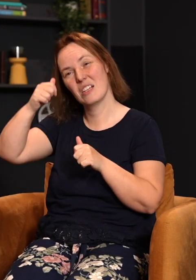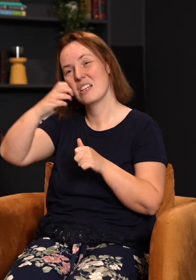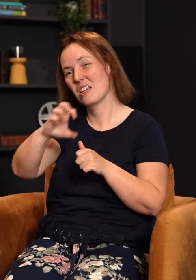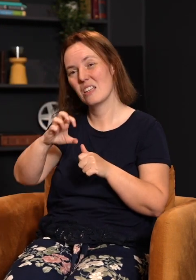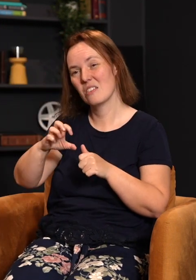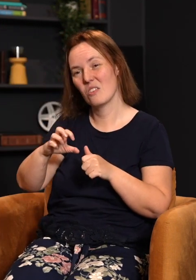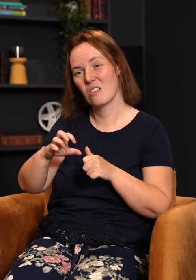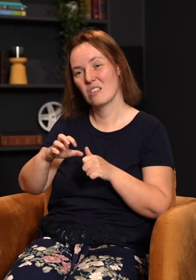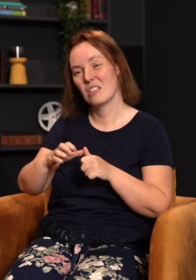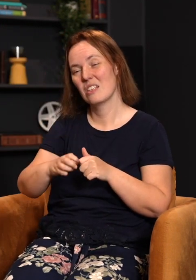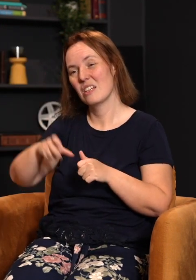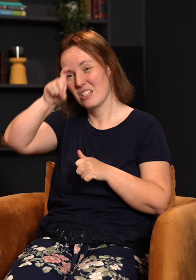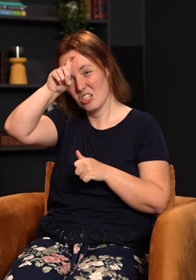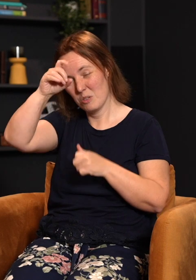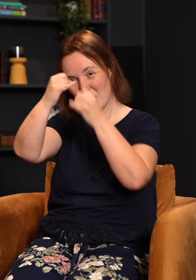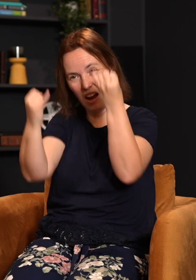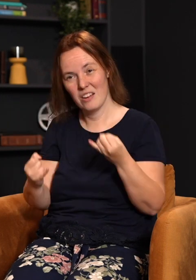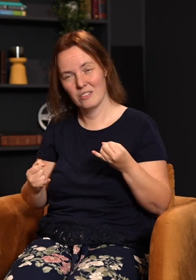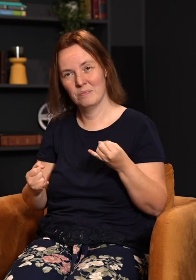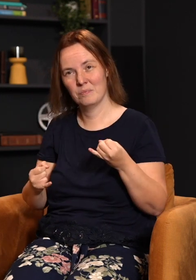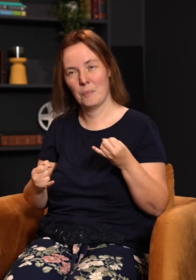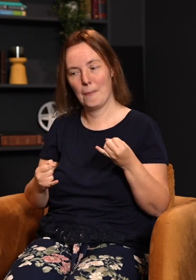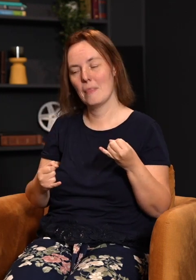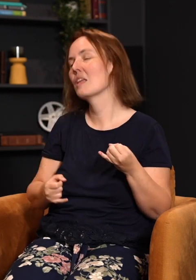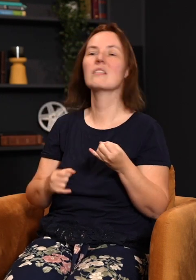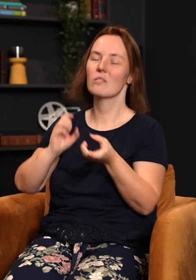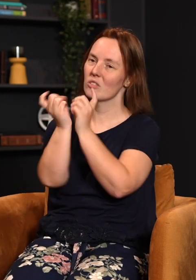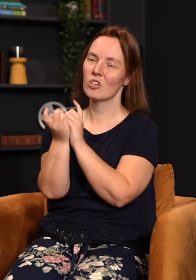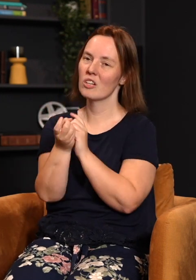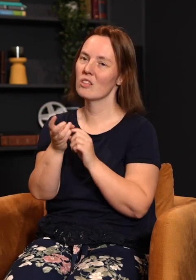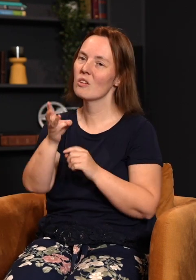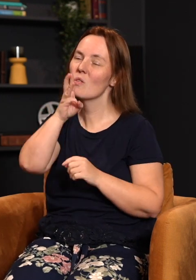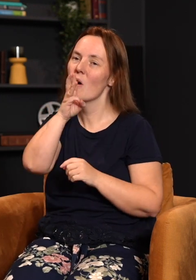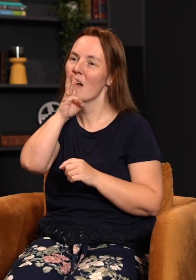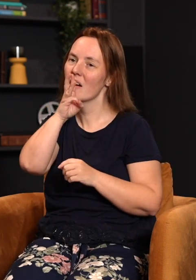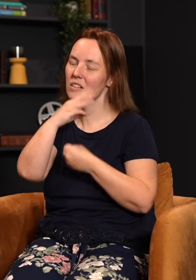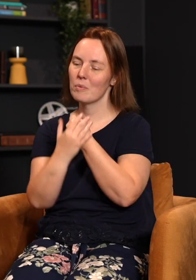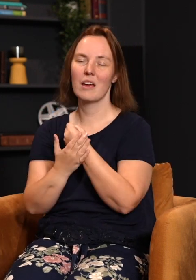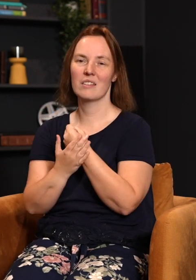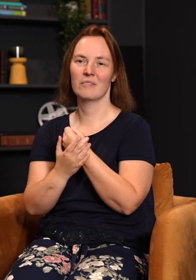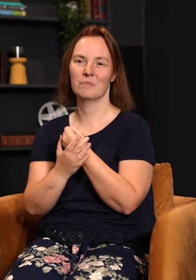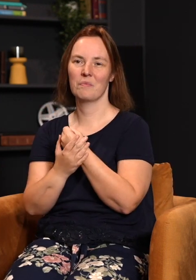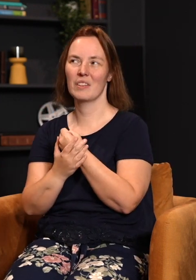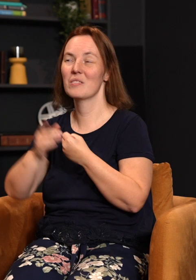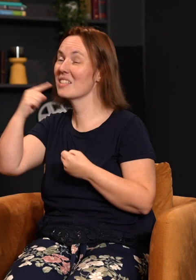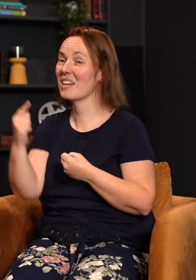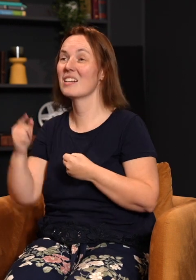Egyptian God that people believed in. And so when he was, you know, turned the water into blood in the Nile River, what was he saying? He was saying, I am